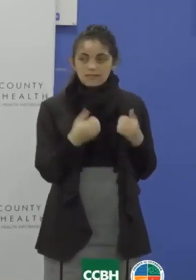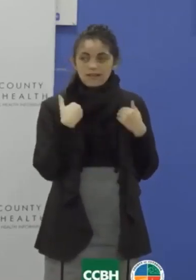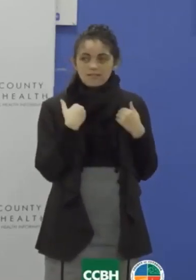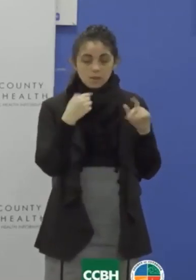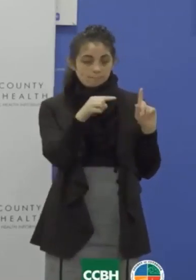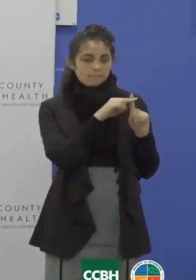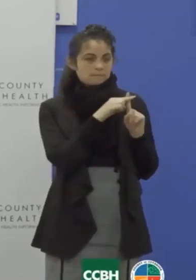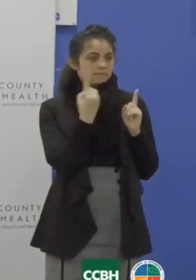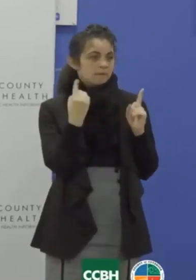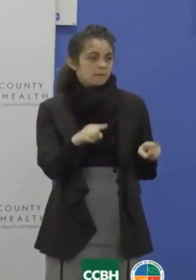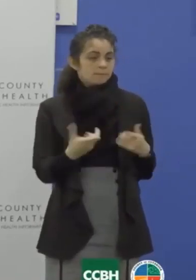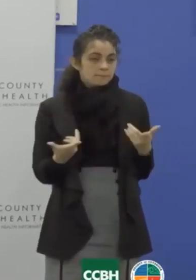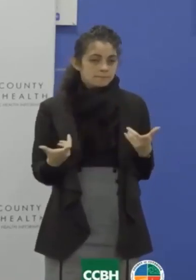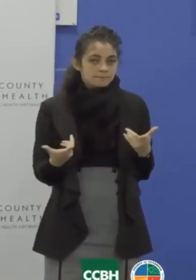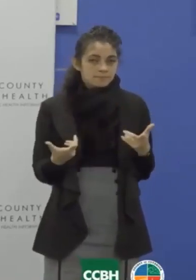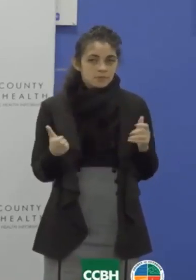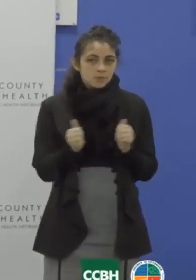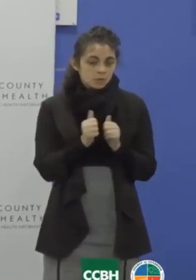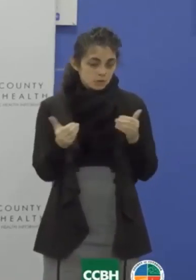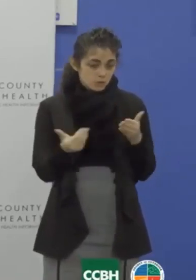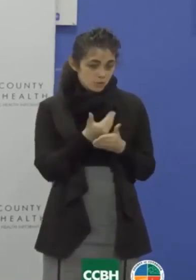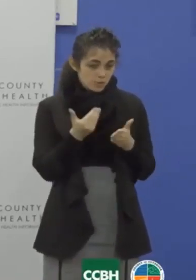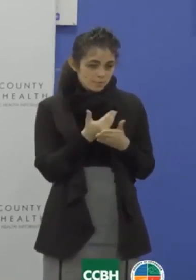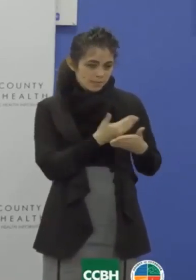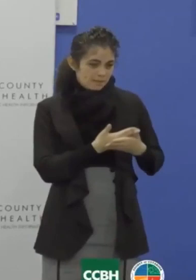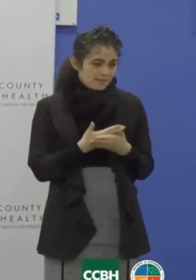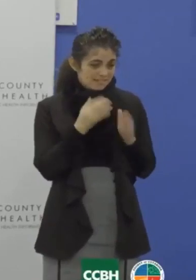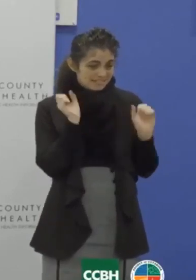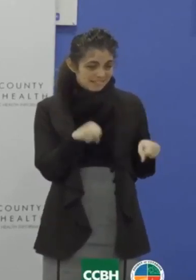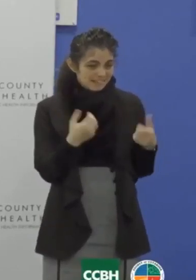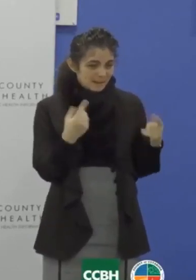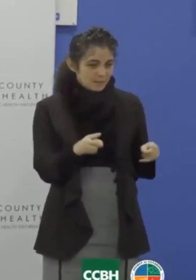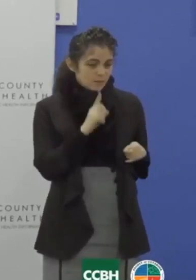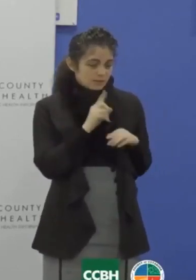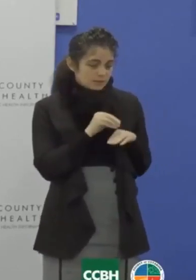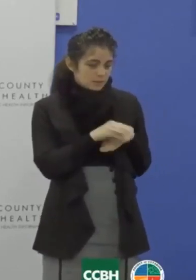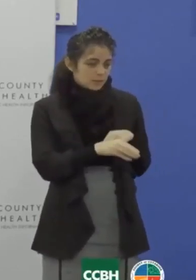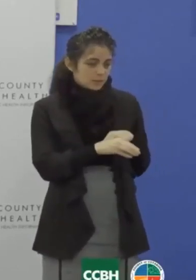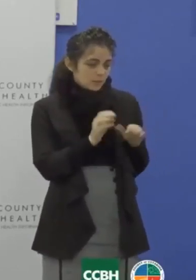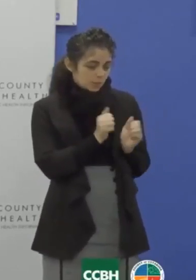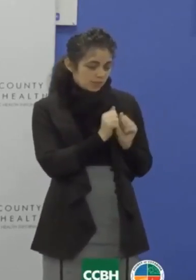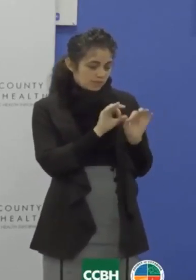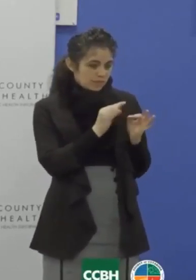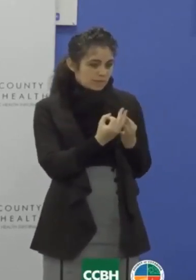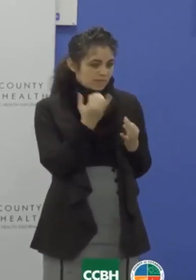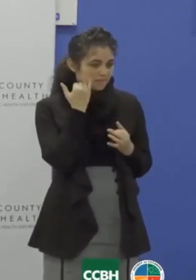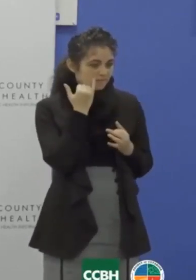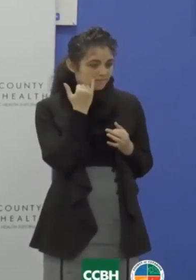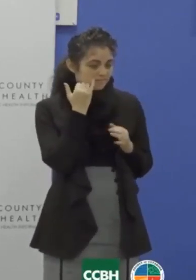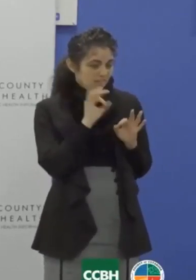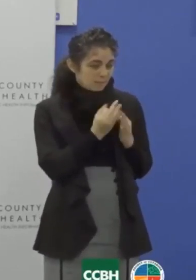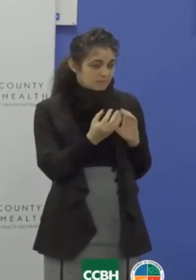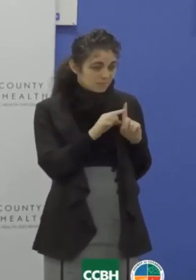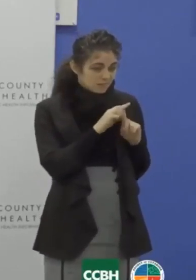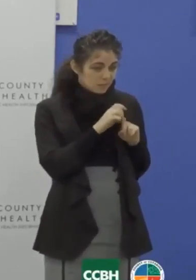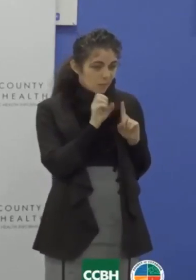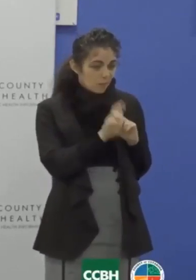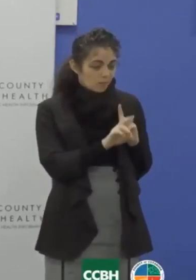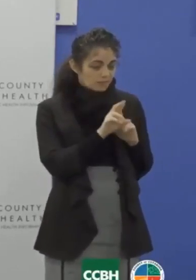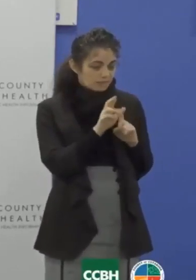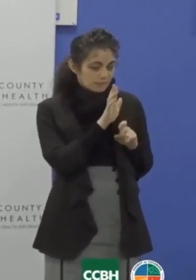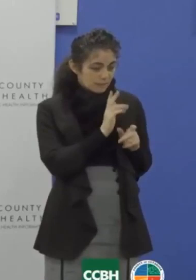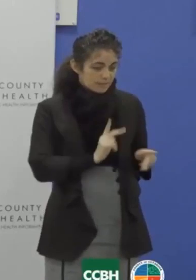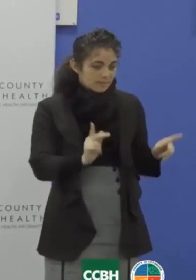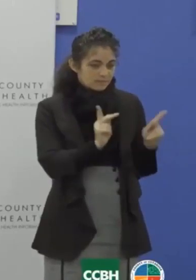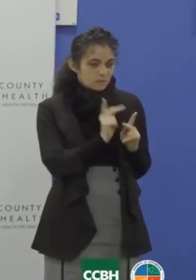have a positive. And so with a newborn, they can be exposed with their family if the family's positive or wherever they're